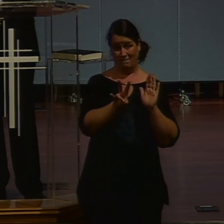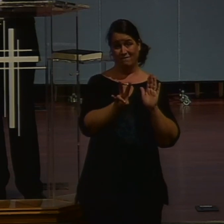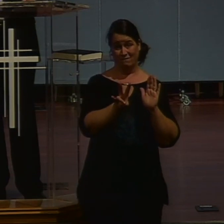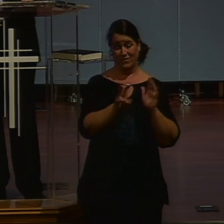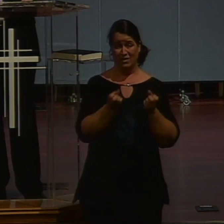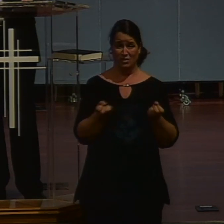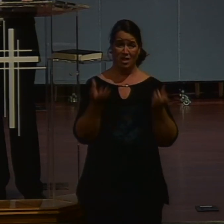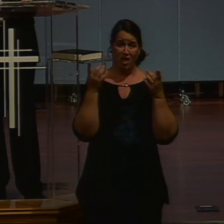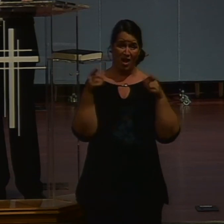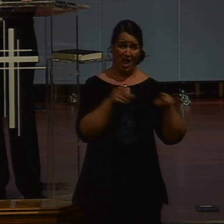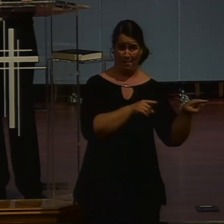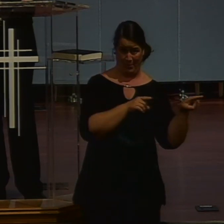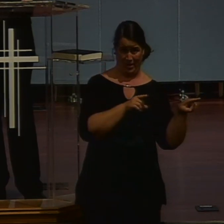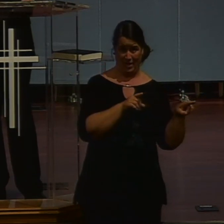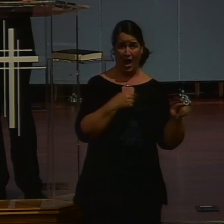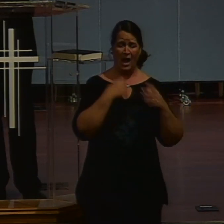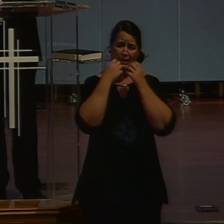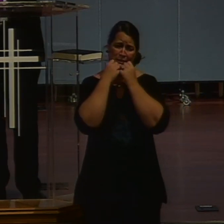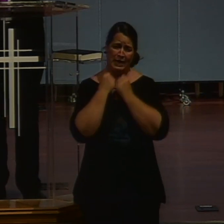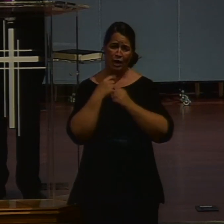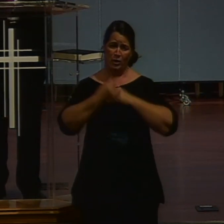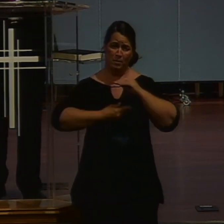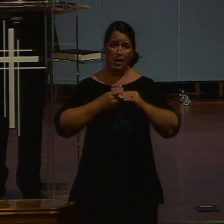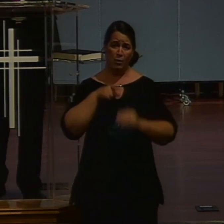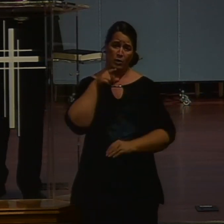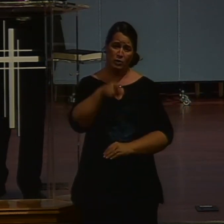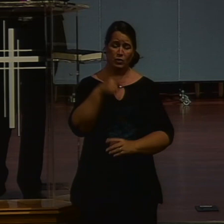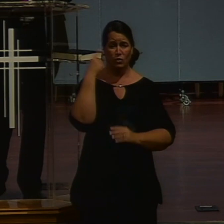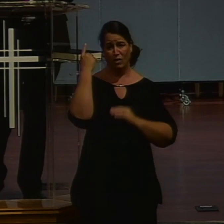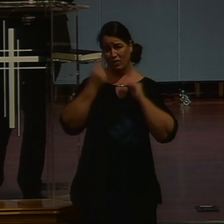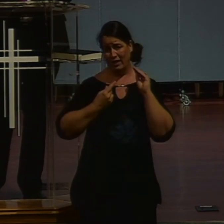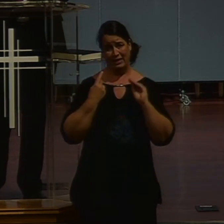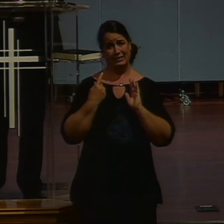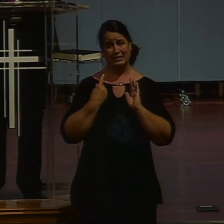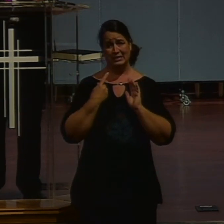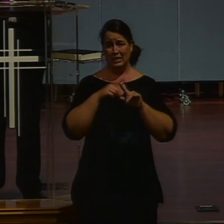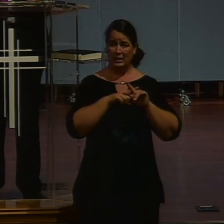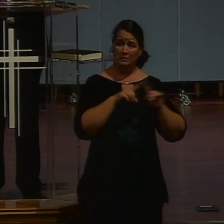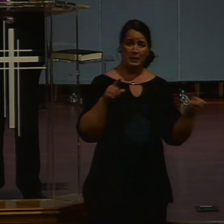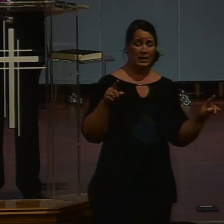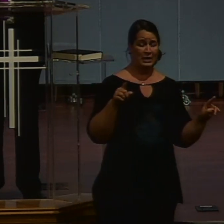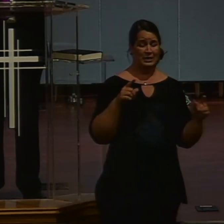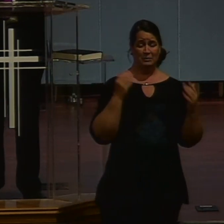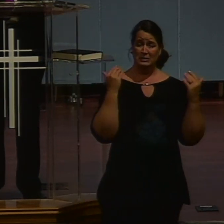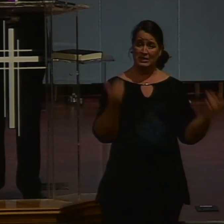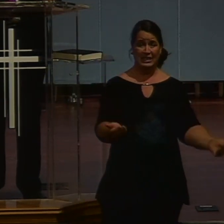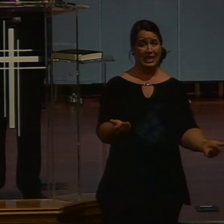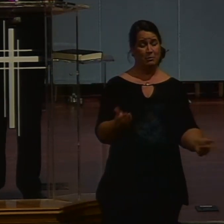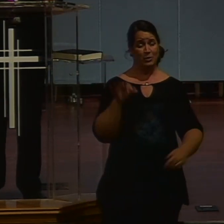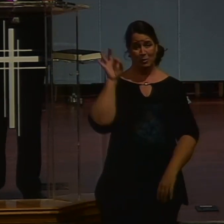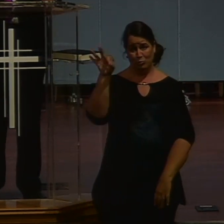deeply about what you think. At the same time, we can't be constricted by preaching the gospel according to what